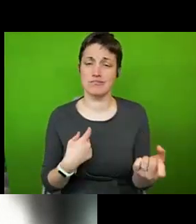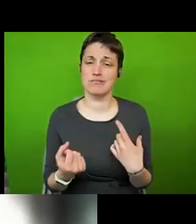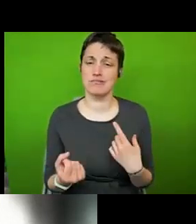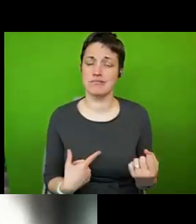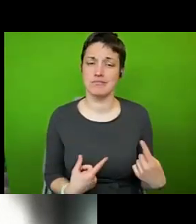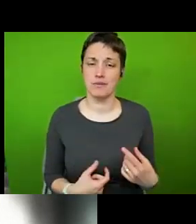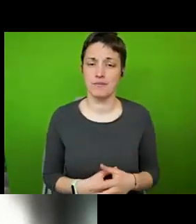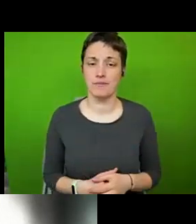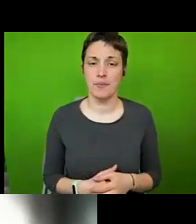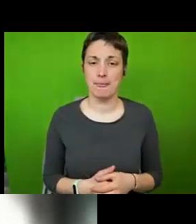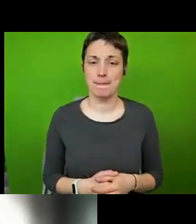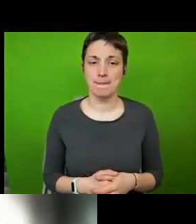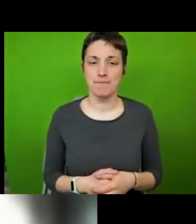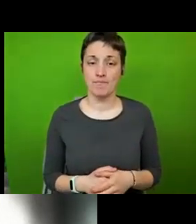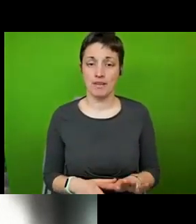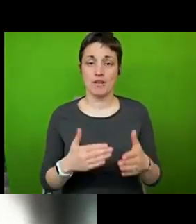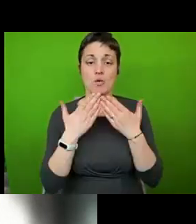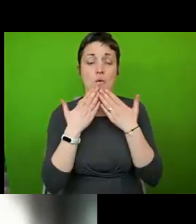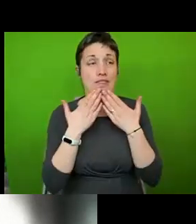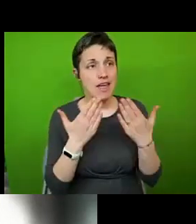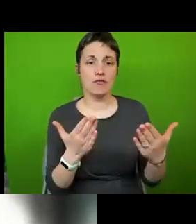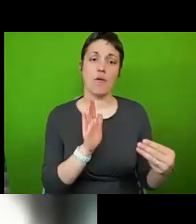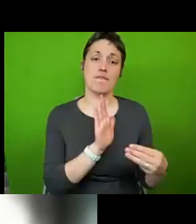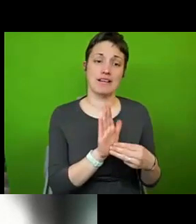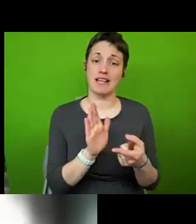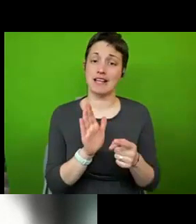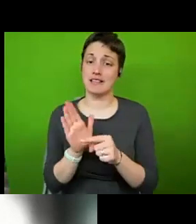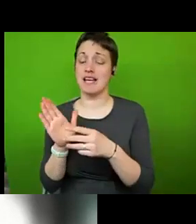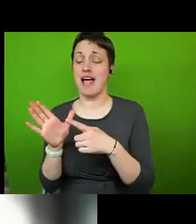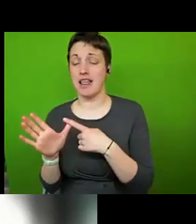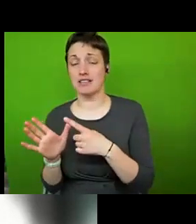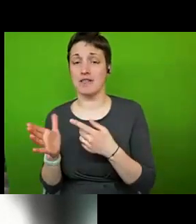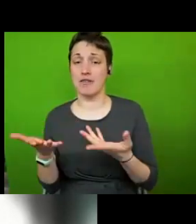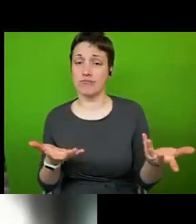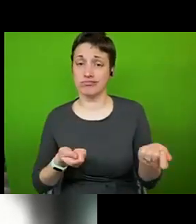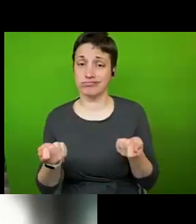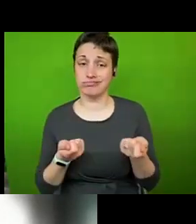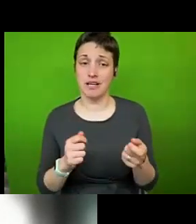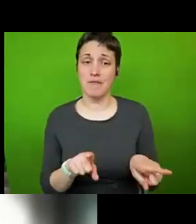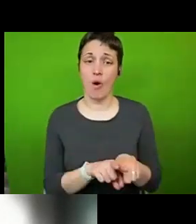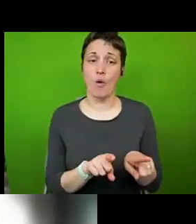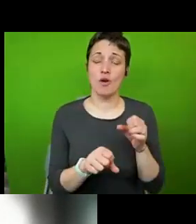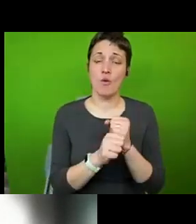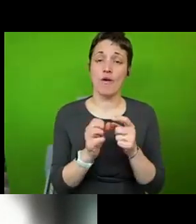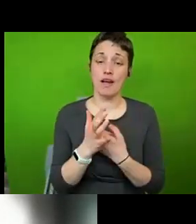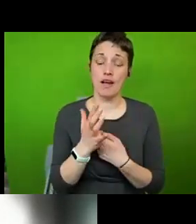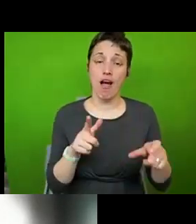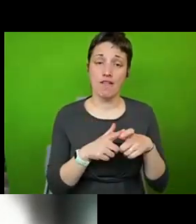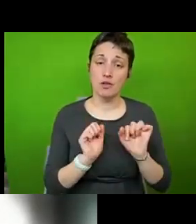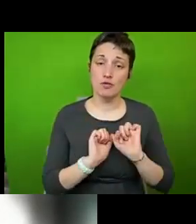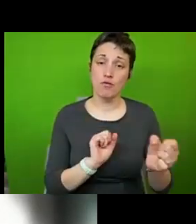my thanks to to marilyn and allison for moderating that and obviously good also for your for your responses um